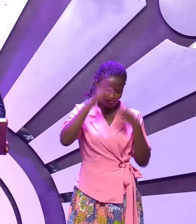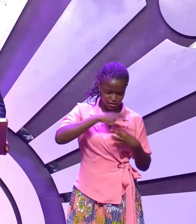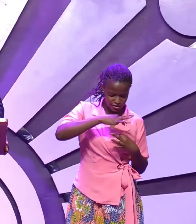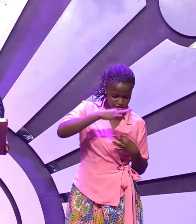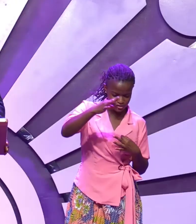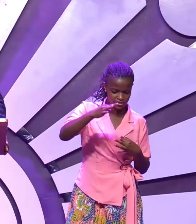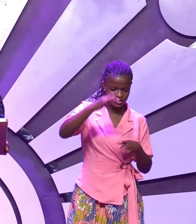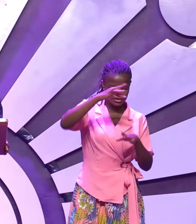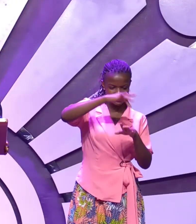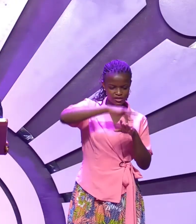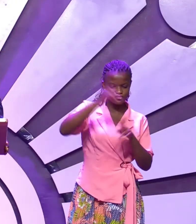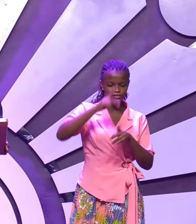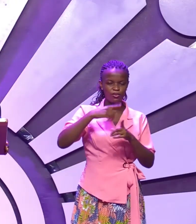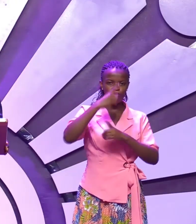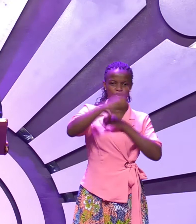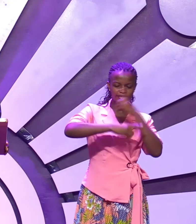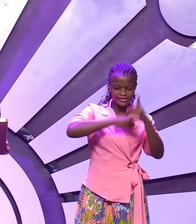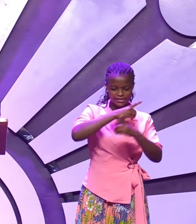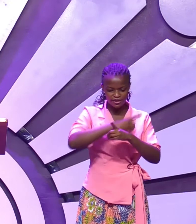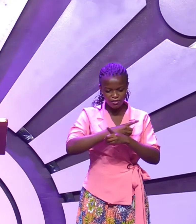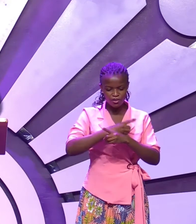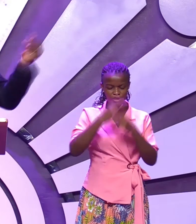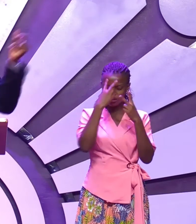place on cripples and blind people